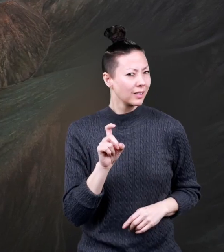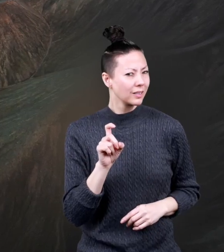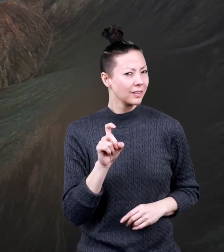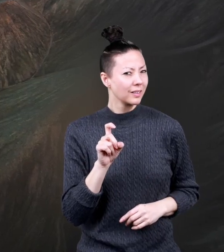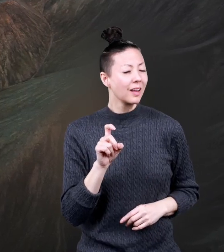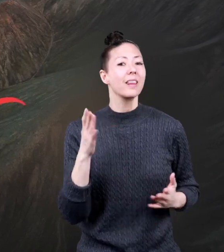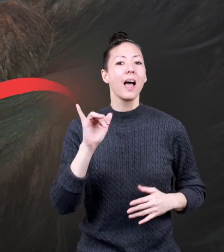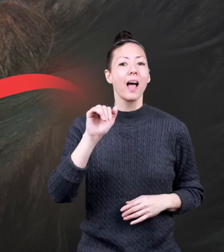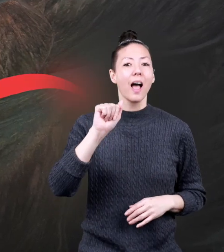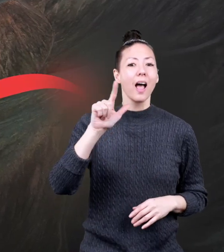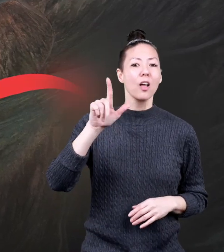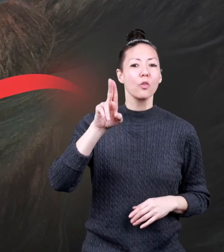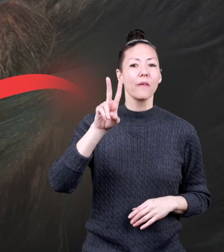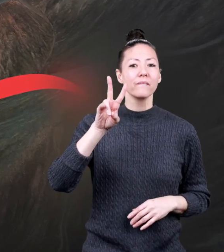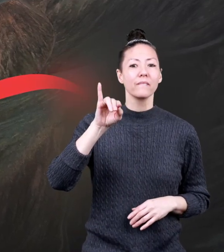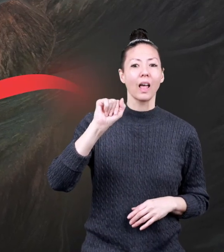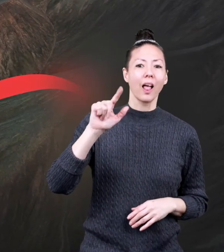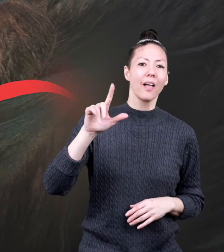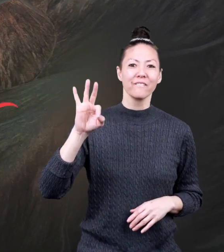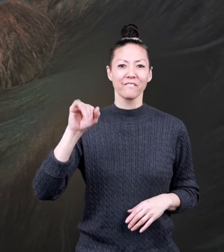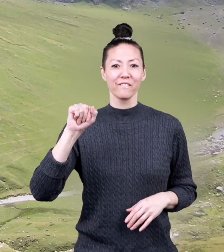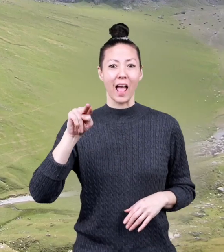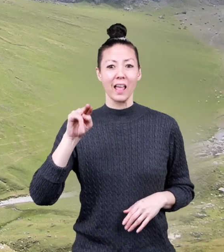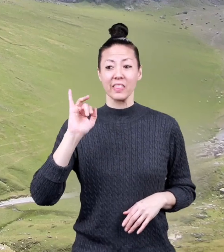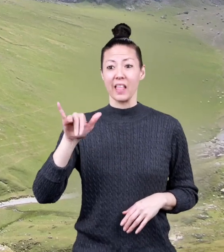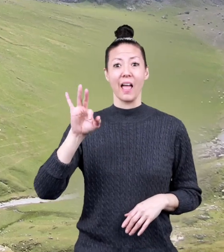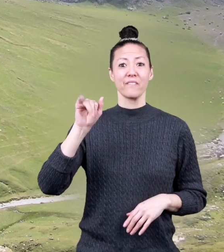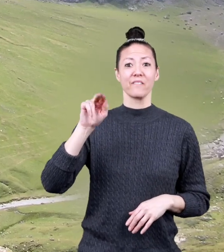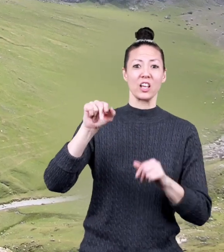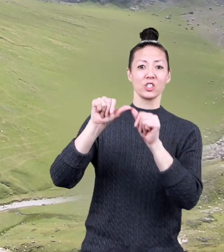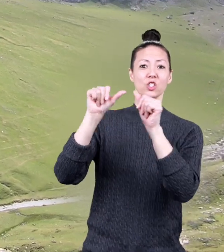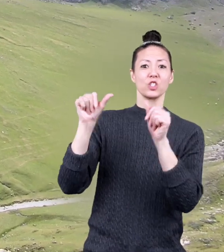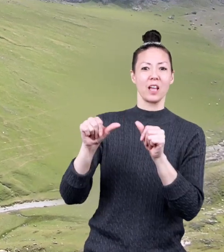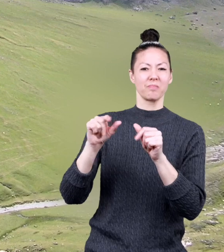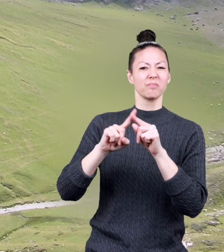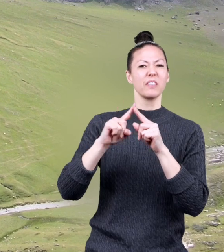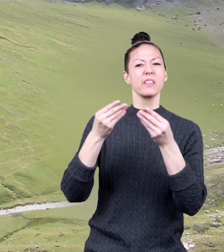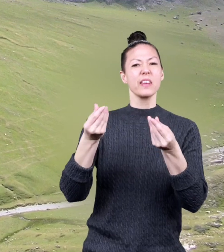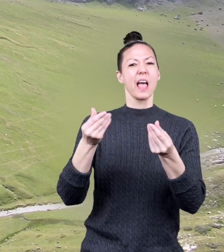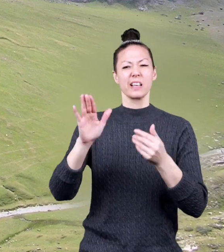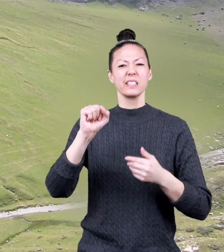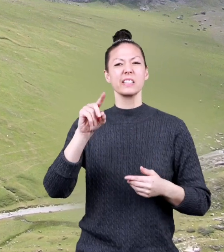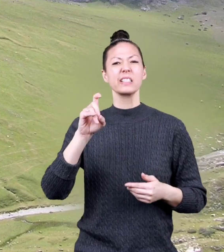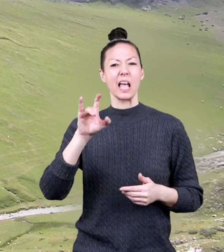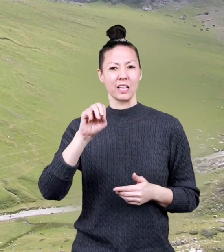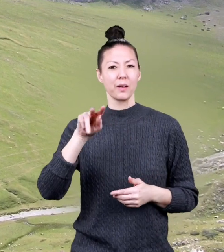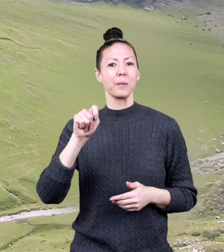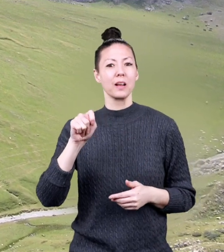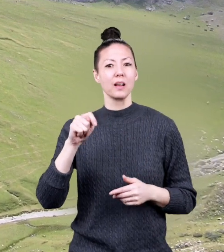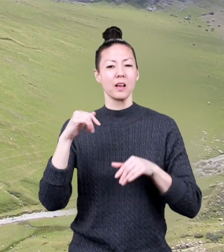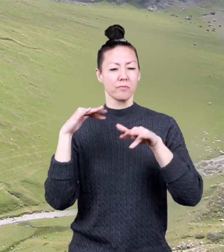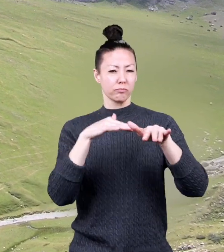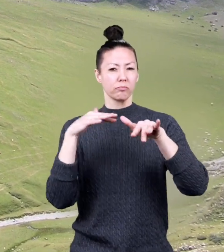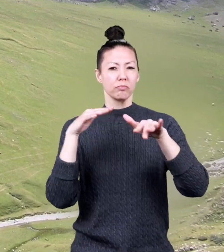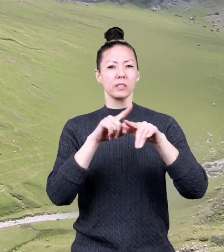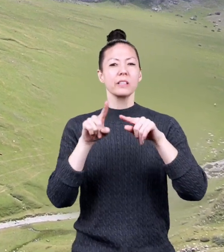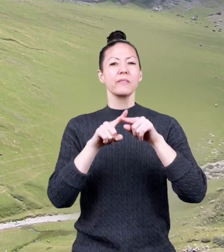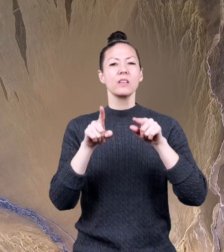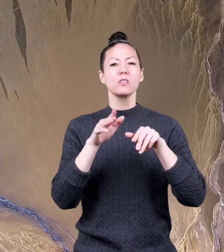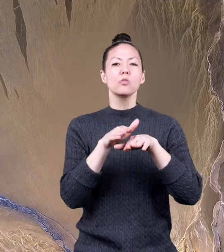unique, like an alluvial fan, which is a fan-shaped type of clay sediment that forms as the flow of a river